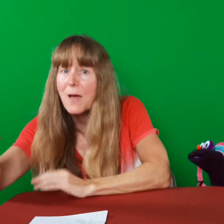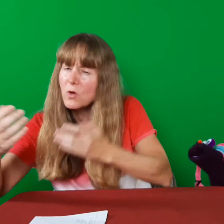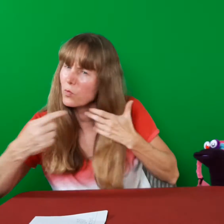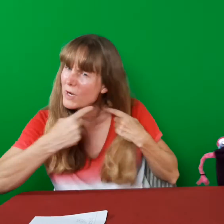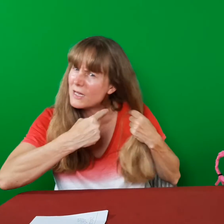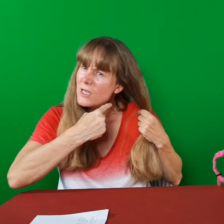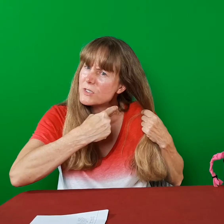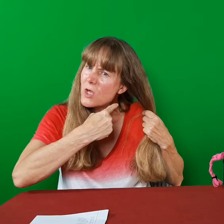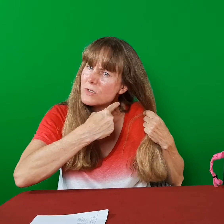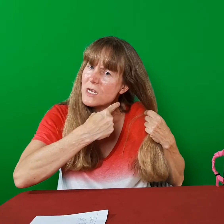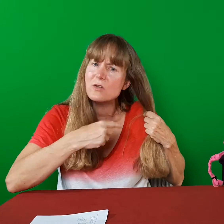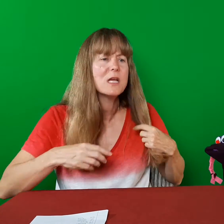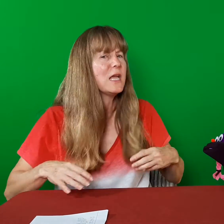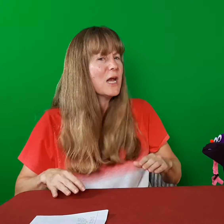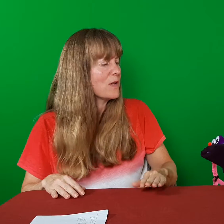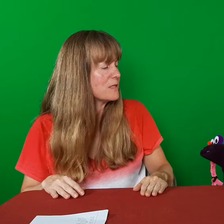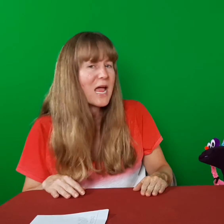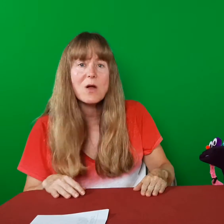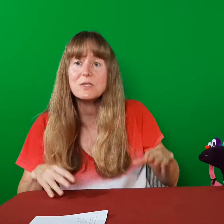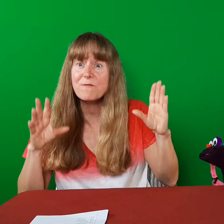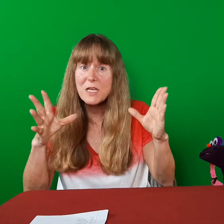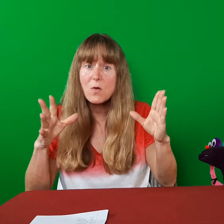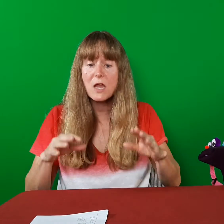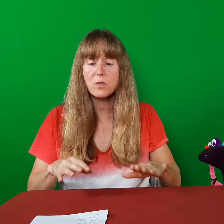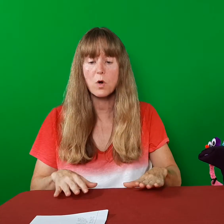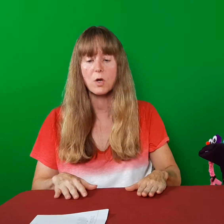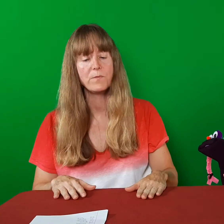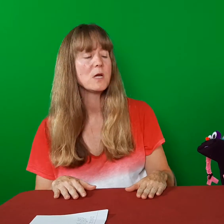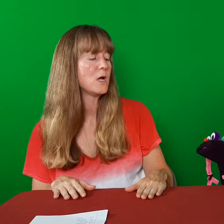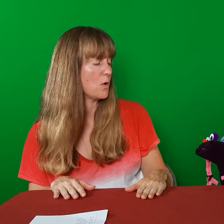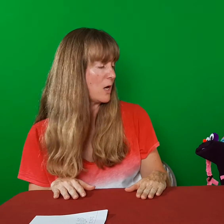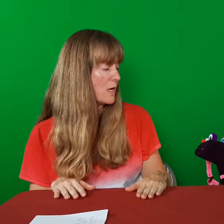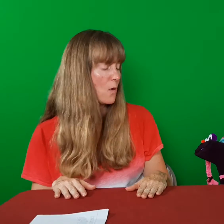You're really using those ears, hearing the sounds, and figuring out the word. Okay. Here we go.